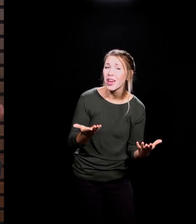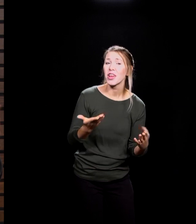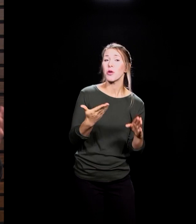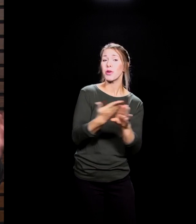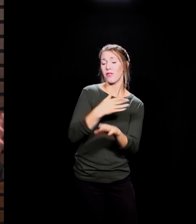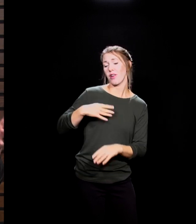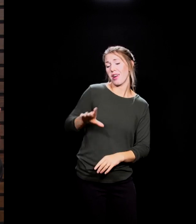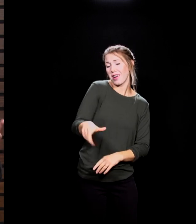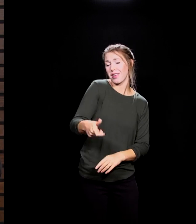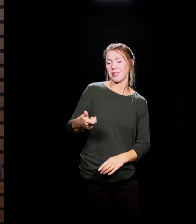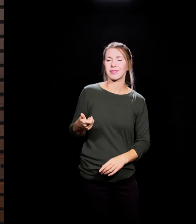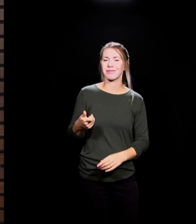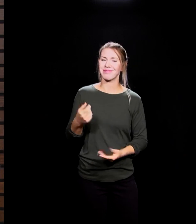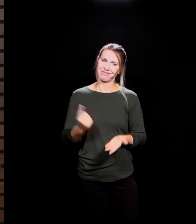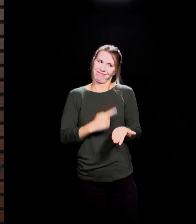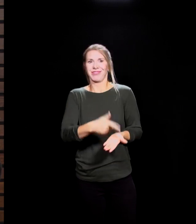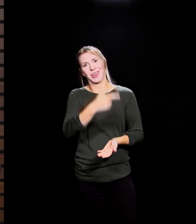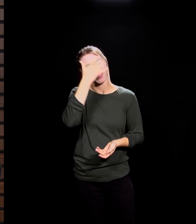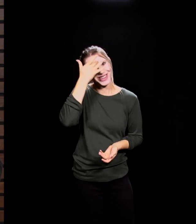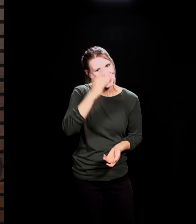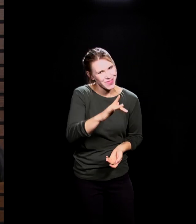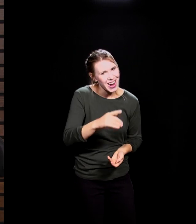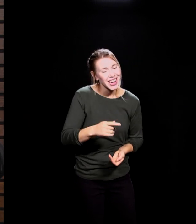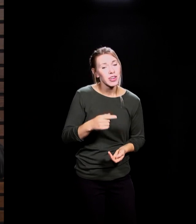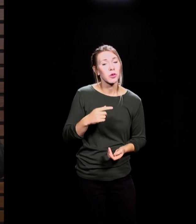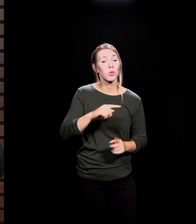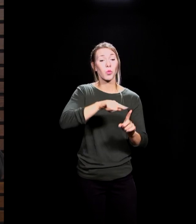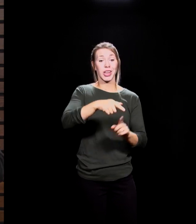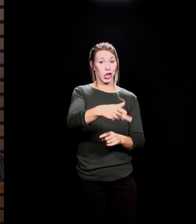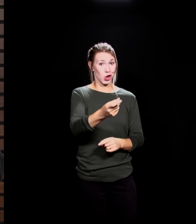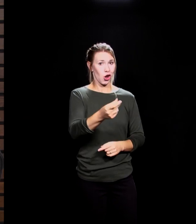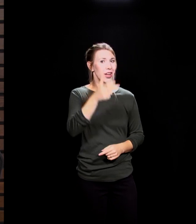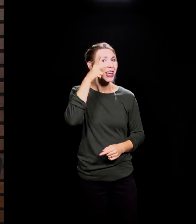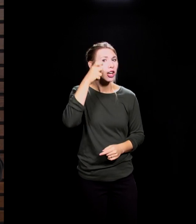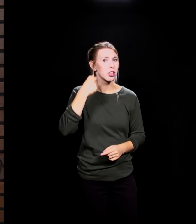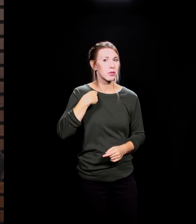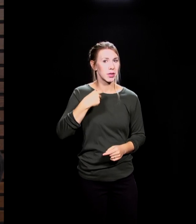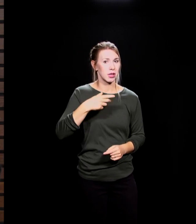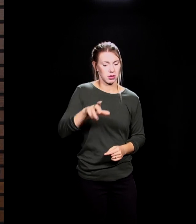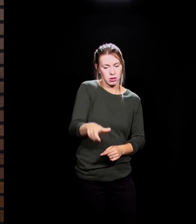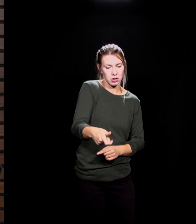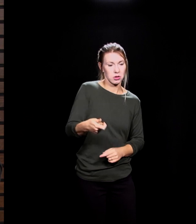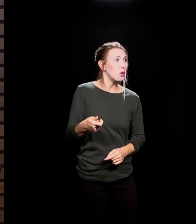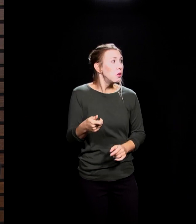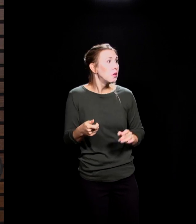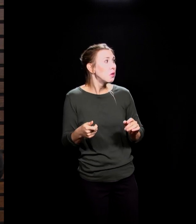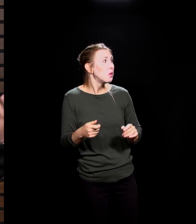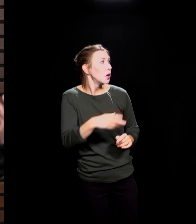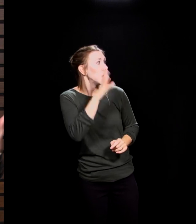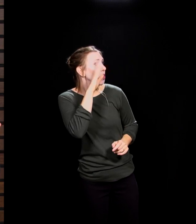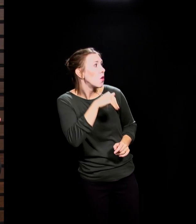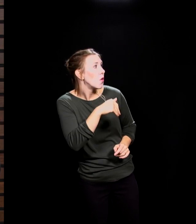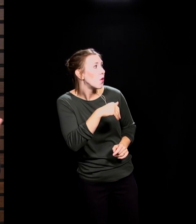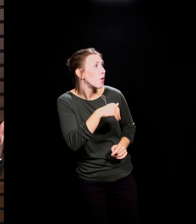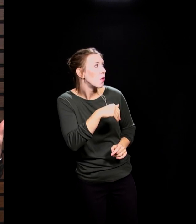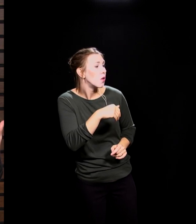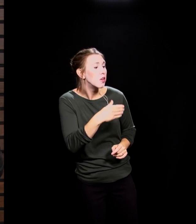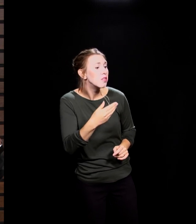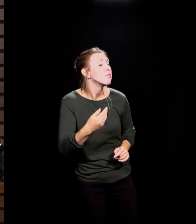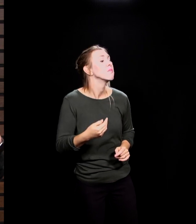her credit. She's kind of smart in this regard. When she hears me open the door and somehow knows it's me, she picks up on my manly scent or whatever. But when